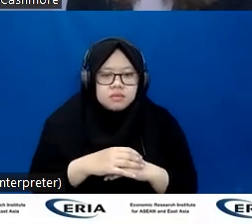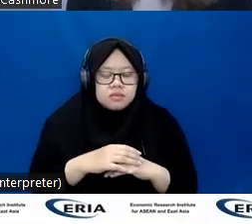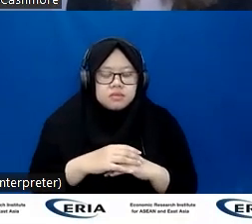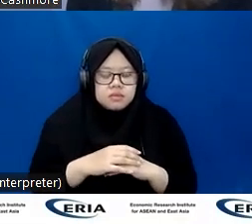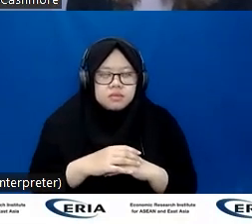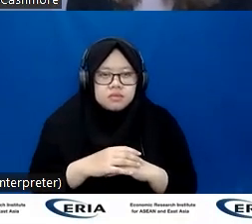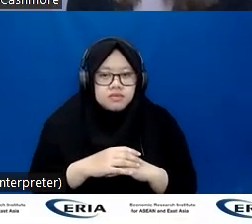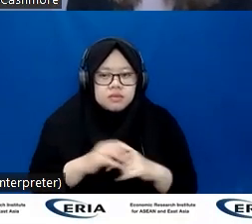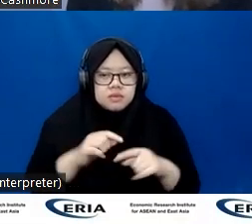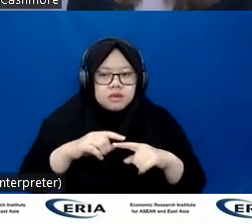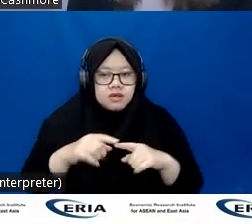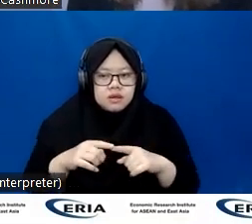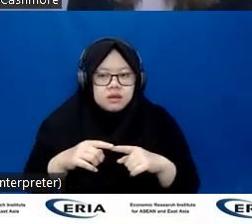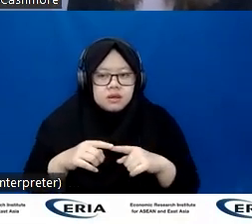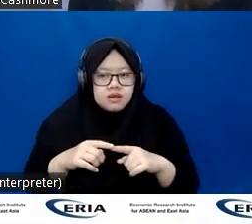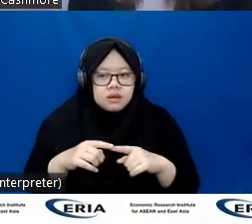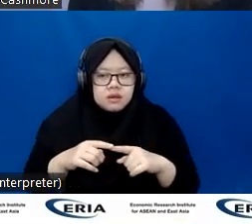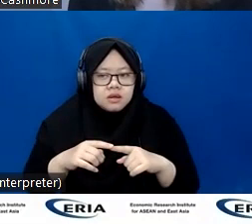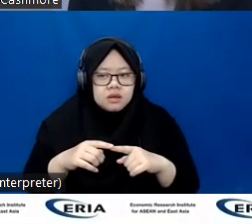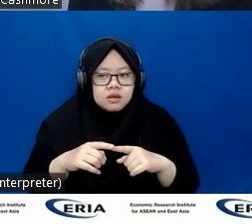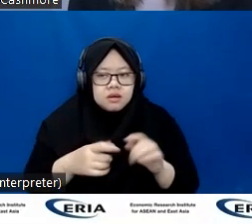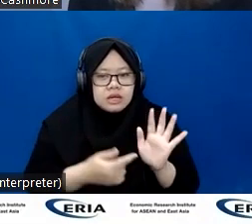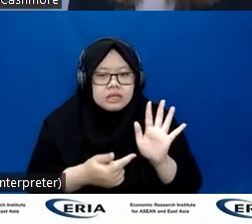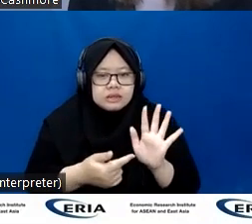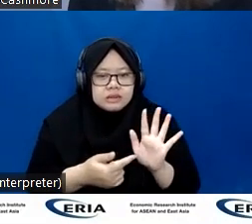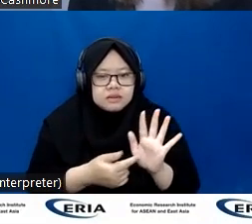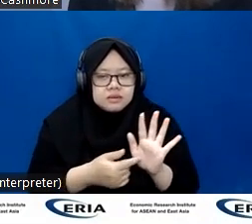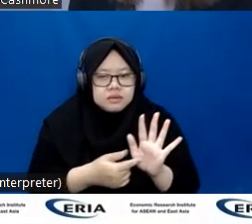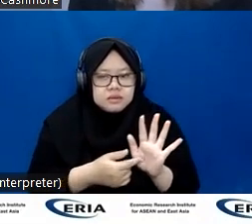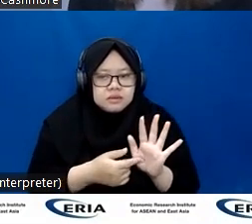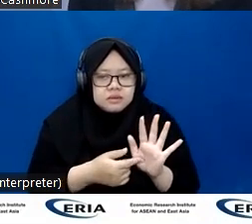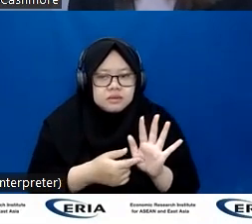flip side to this, and then it offers little social protection and guaranteed income.